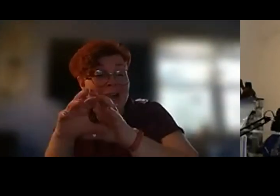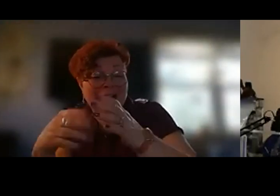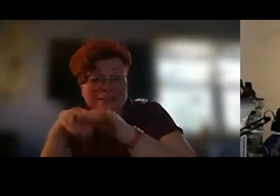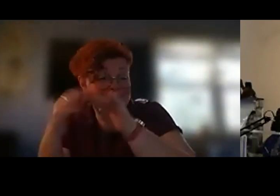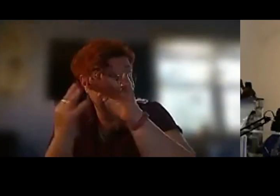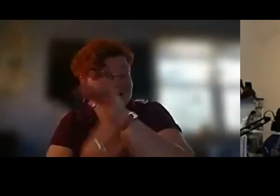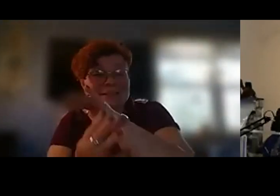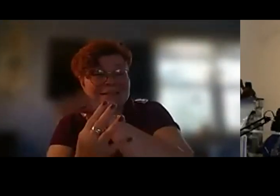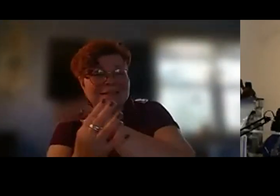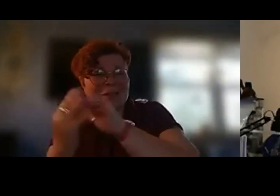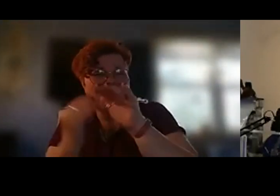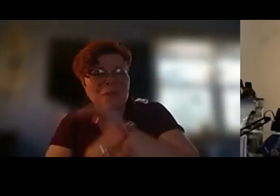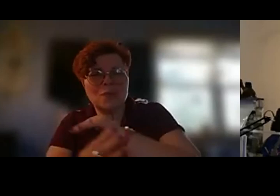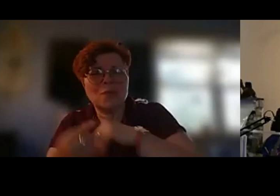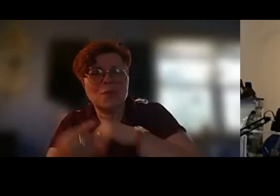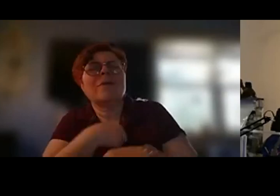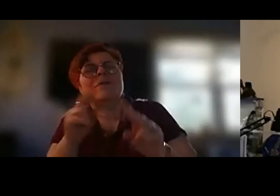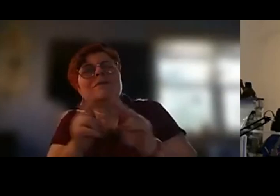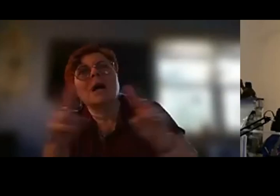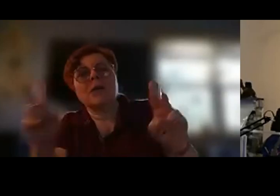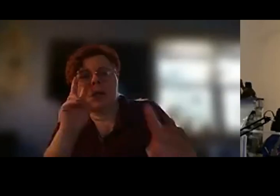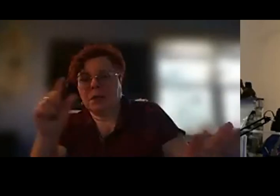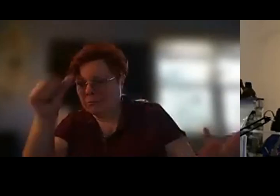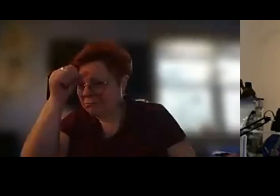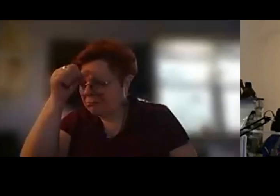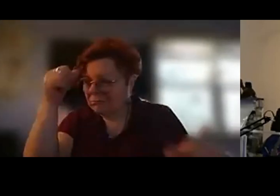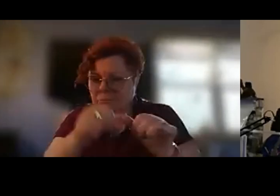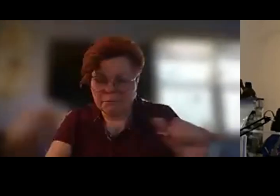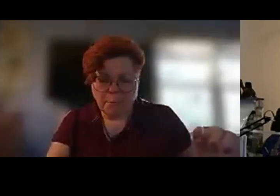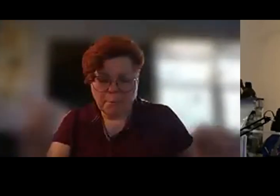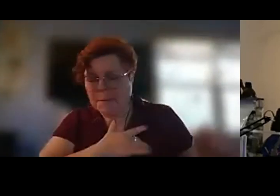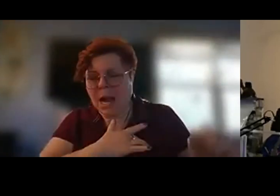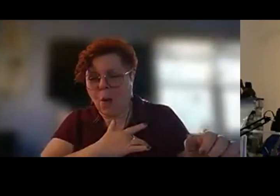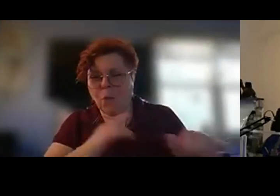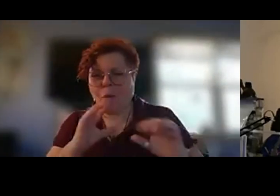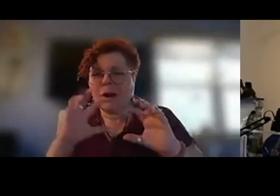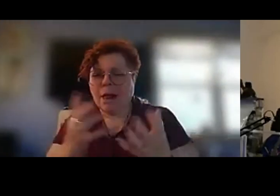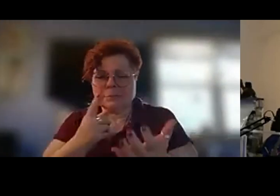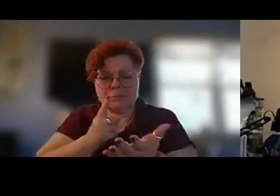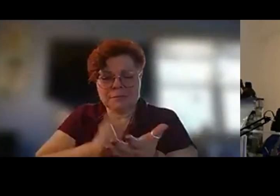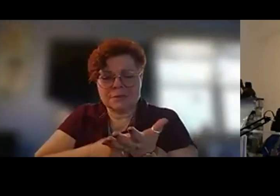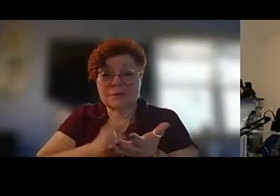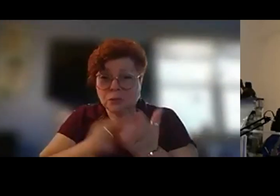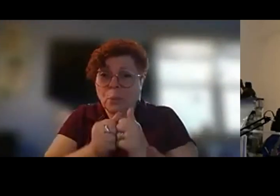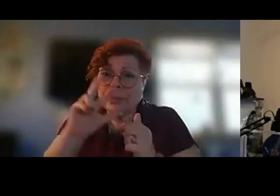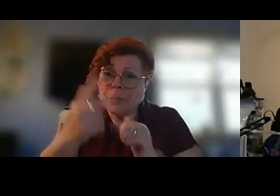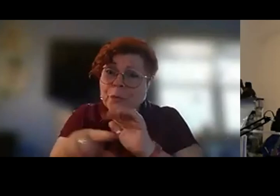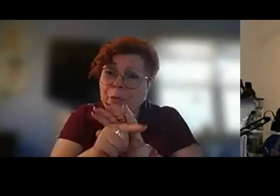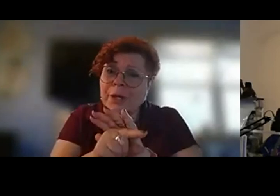galleries and we can have a very meaningful discussion with that third grade class and have an experience